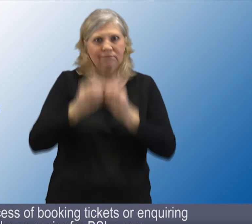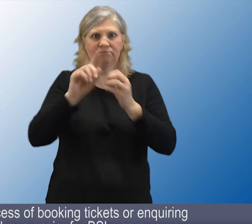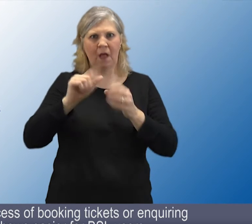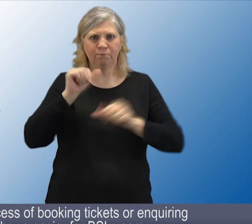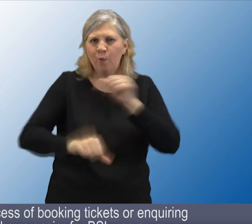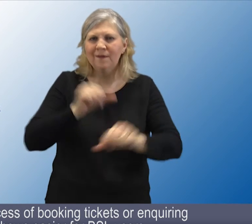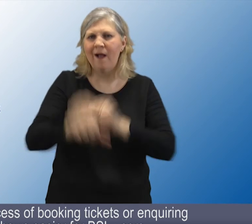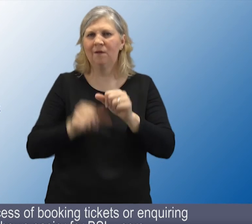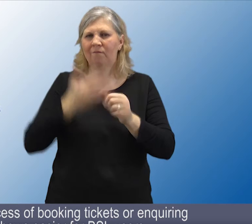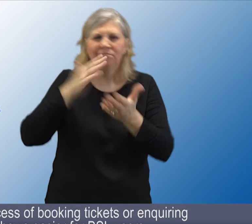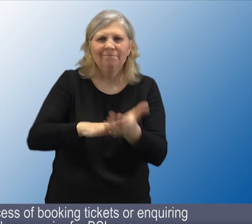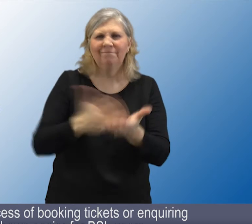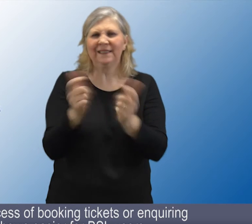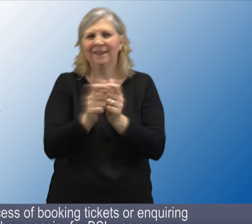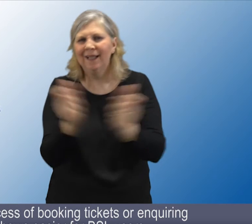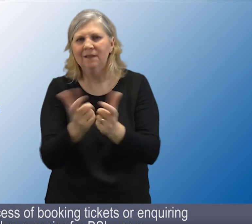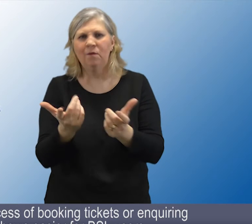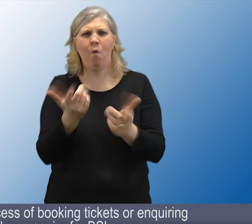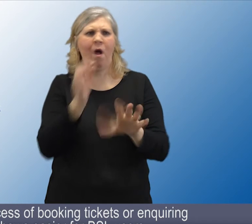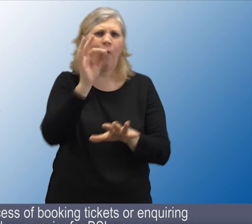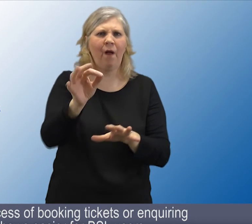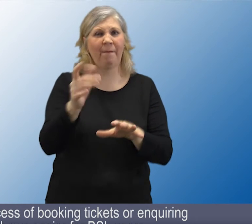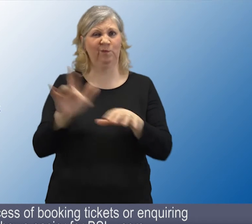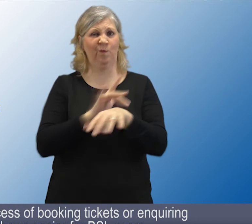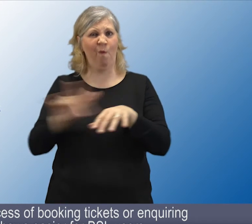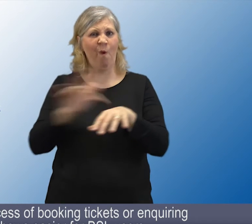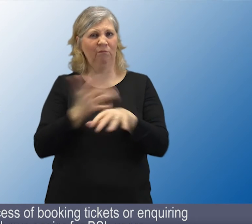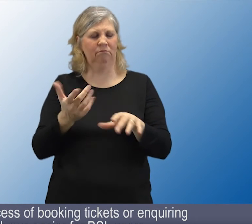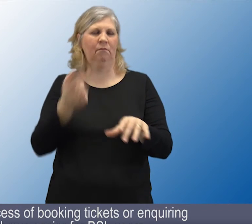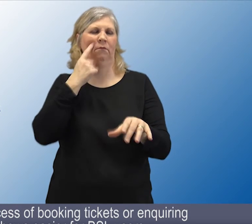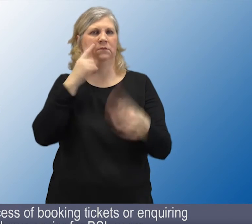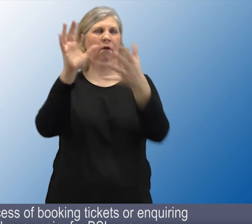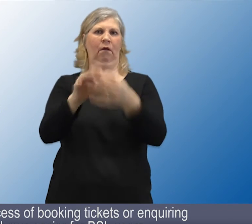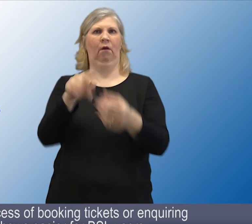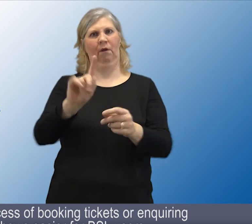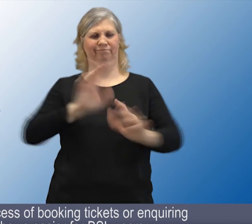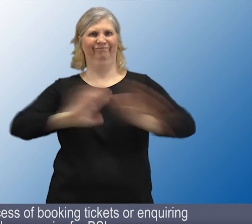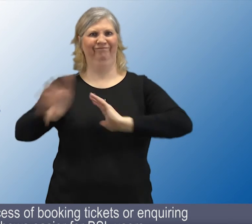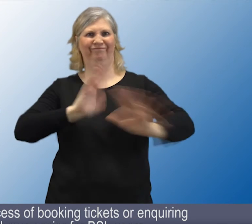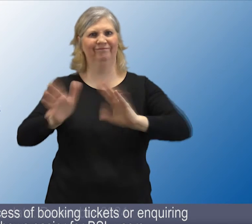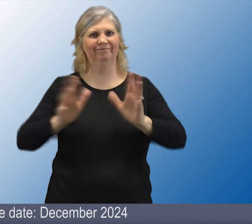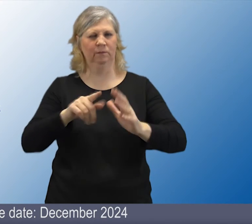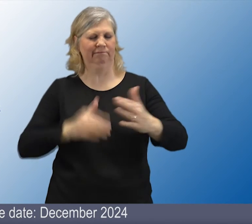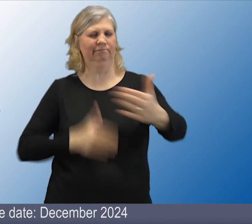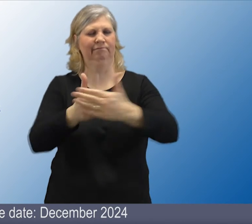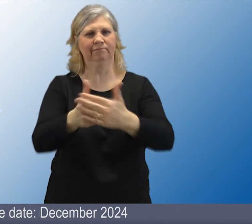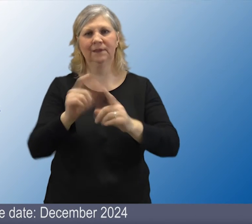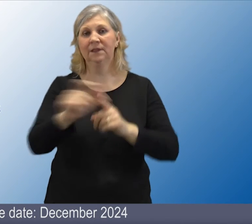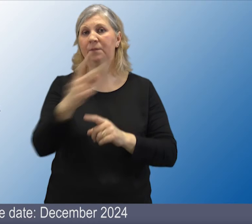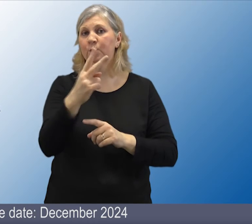30. Make the process of booking tickets or enquiring about shows easier for BSL users. 30.